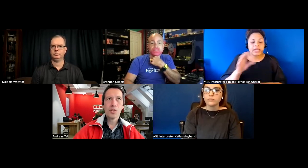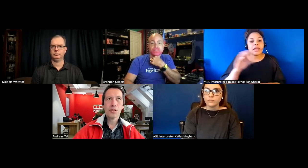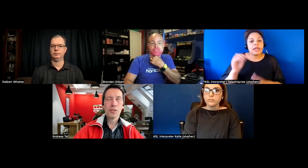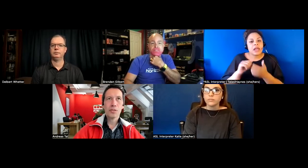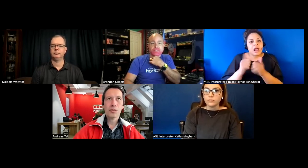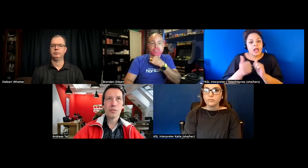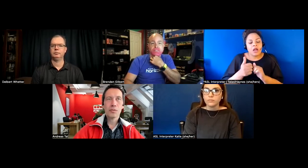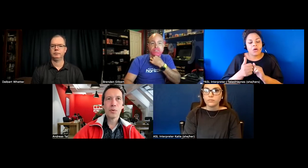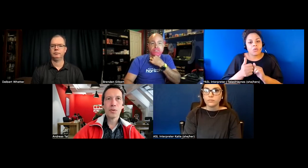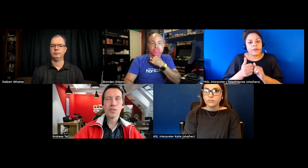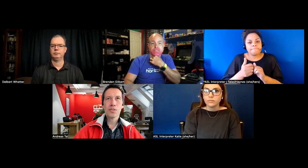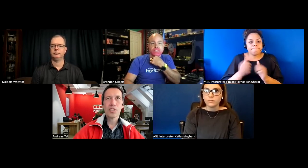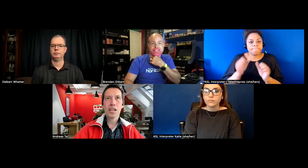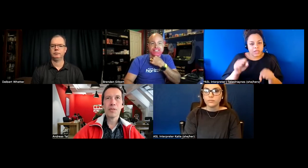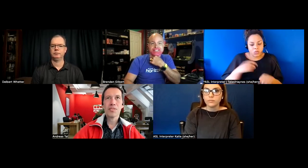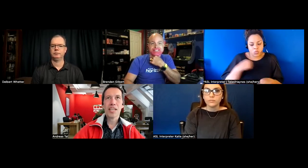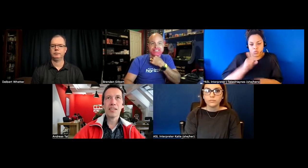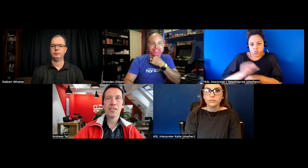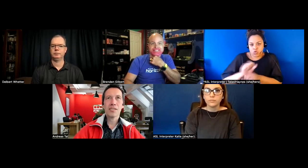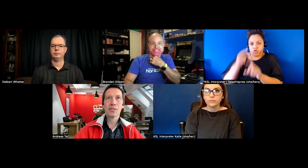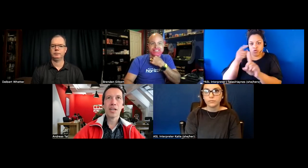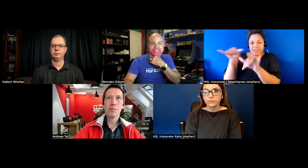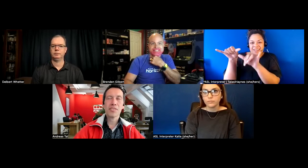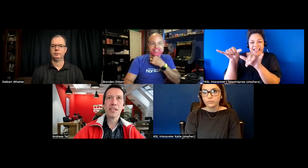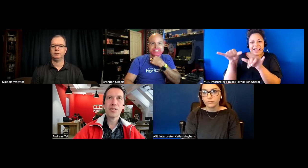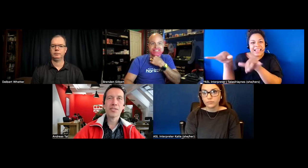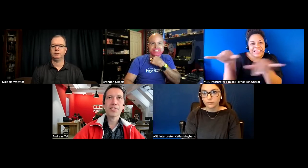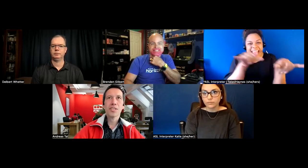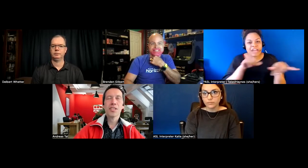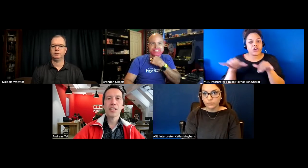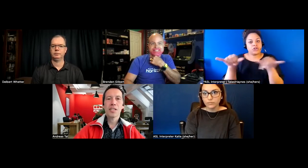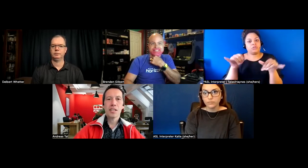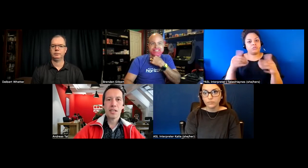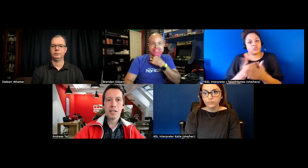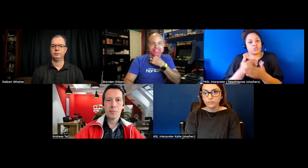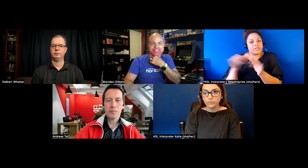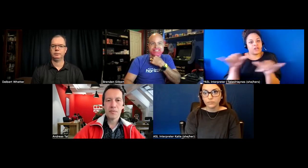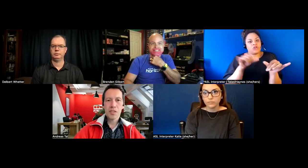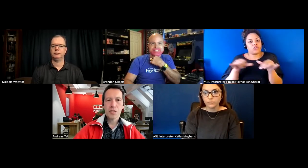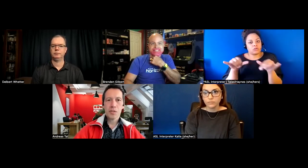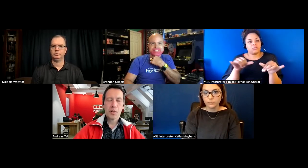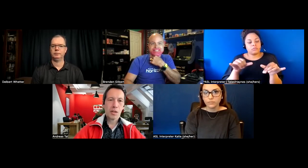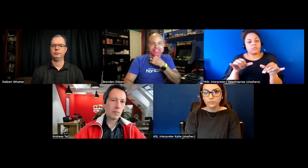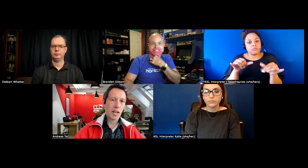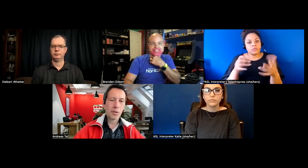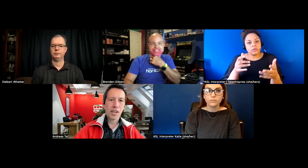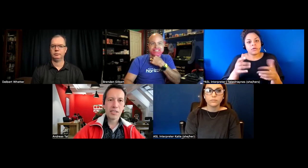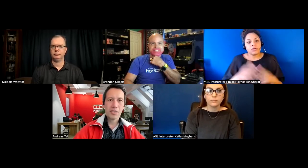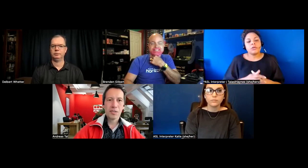towards a common standard or common standards um so i would like to know